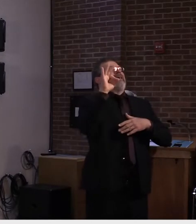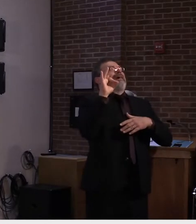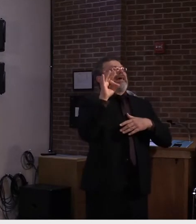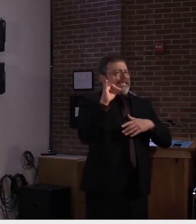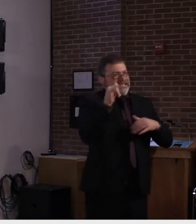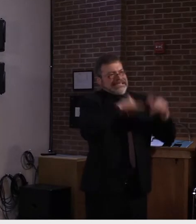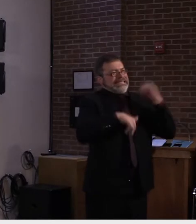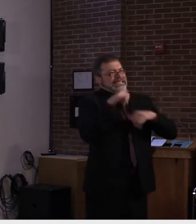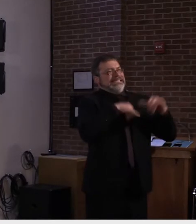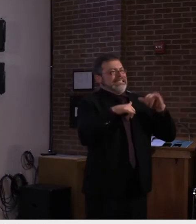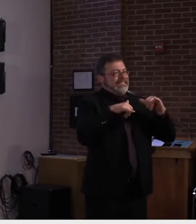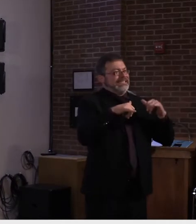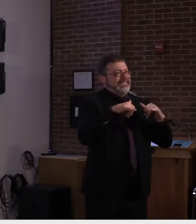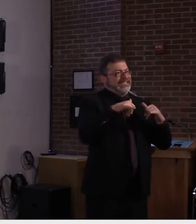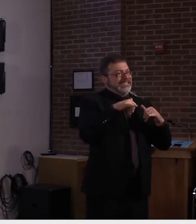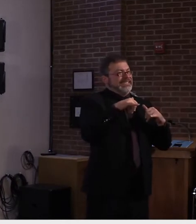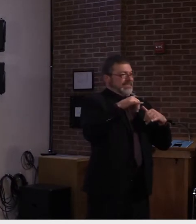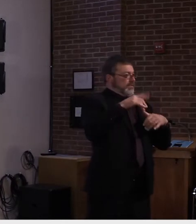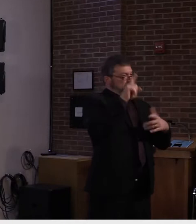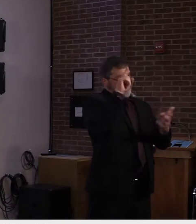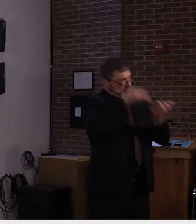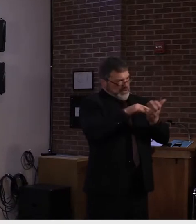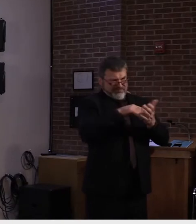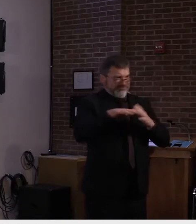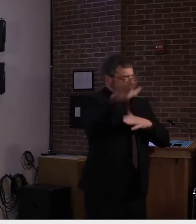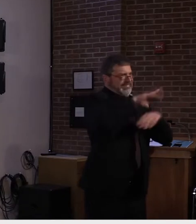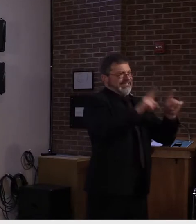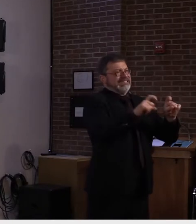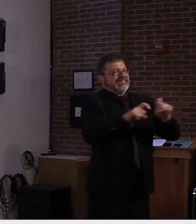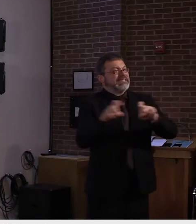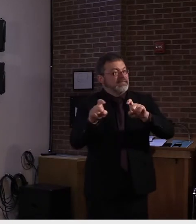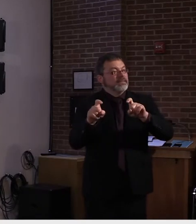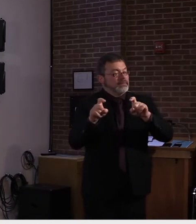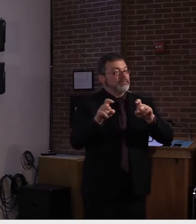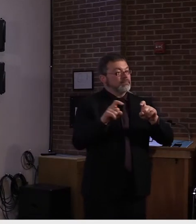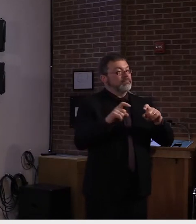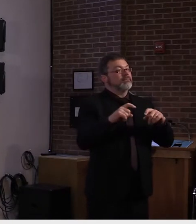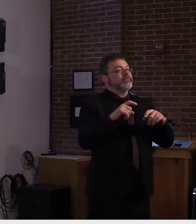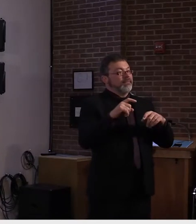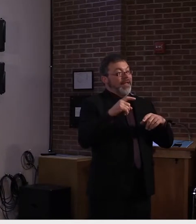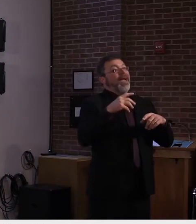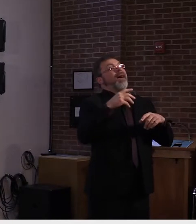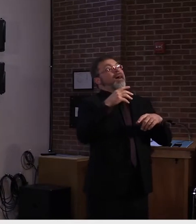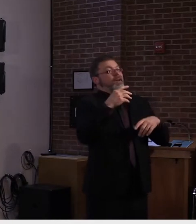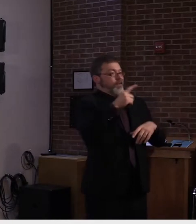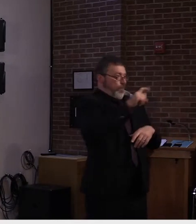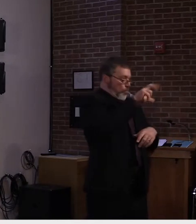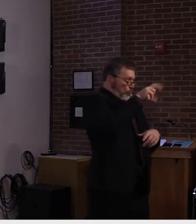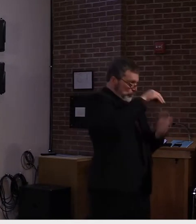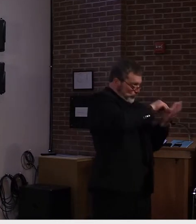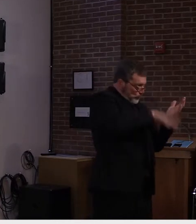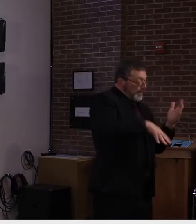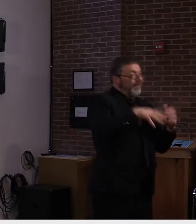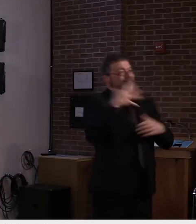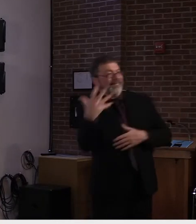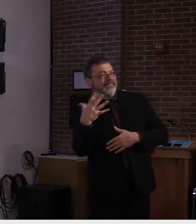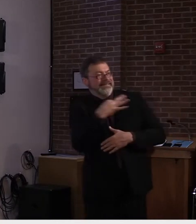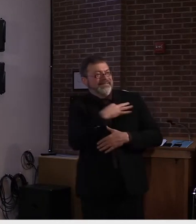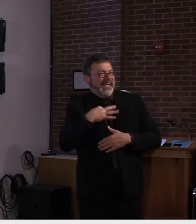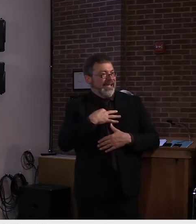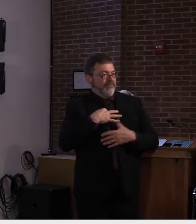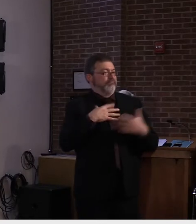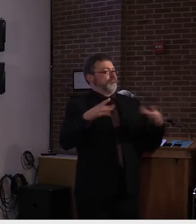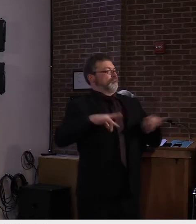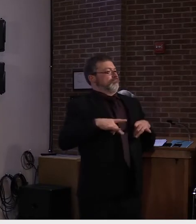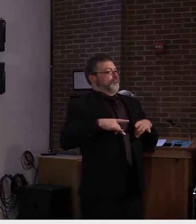that were tested, and they also had five employees who tested positive. The state percent